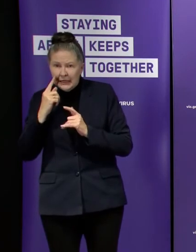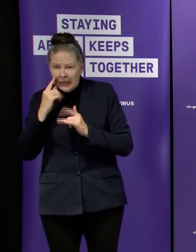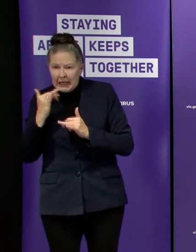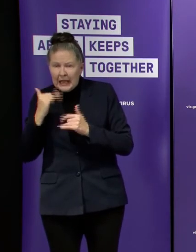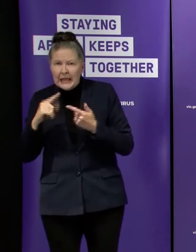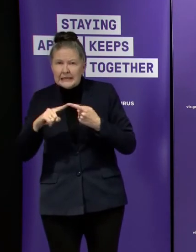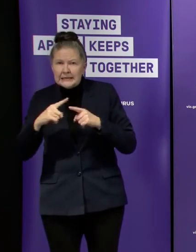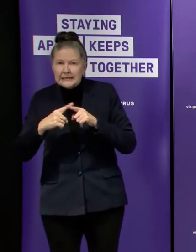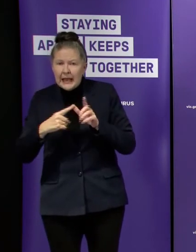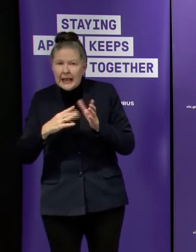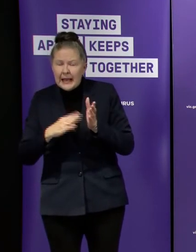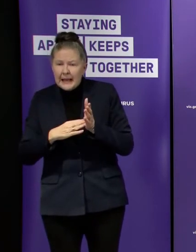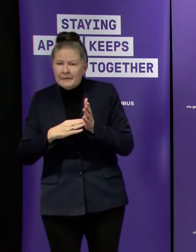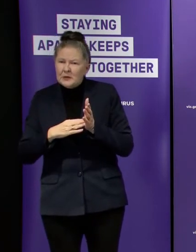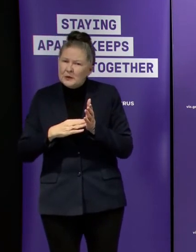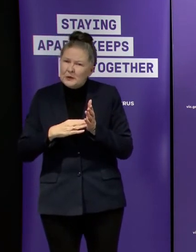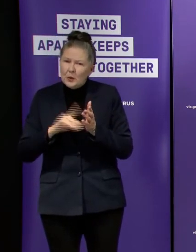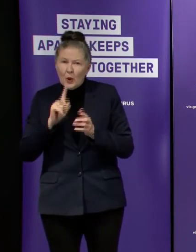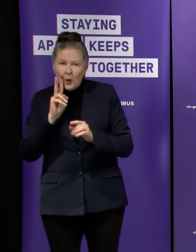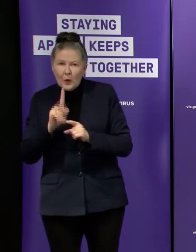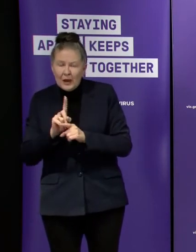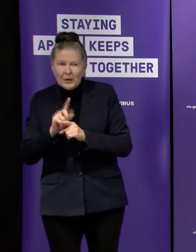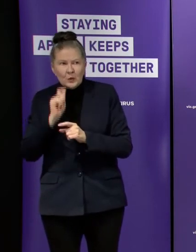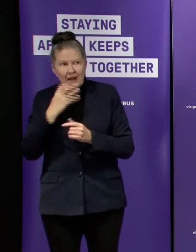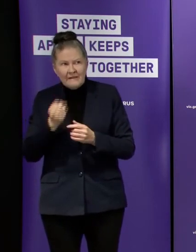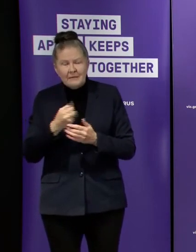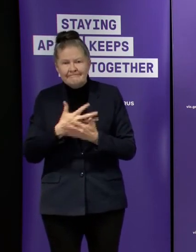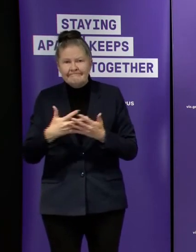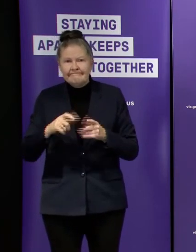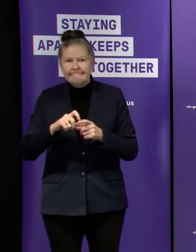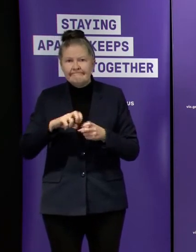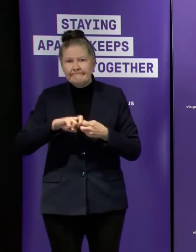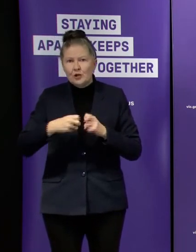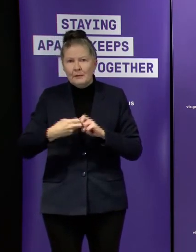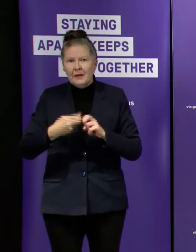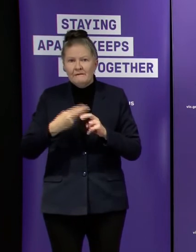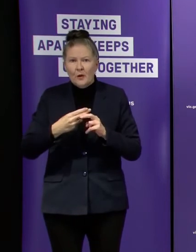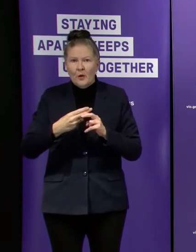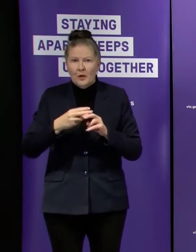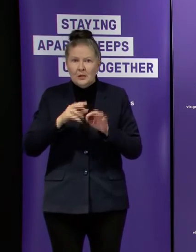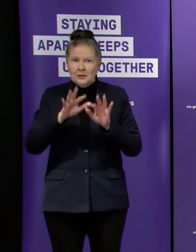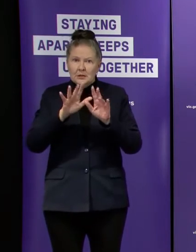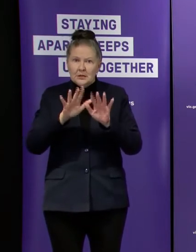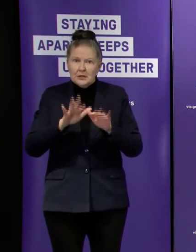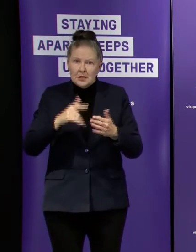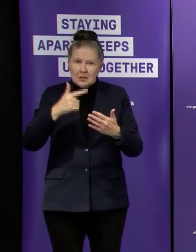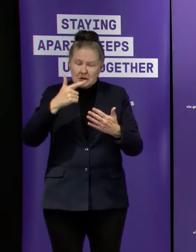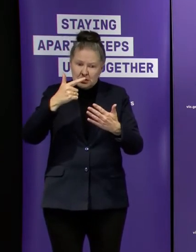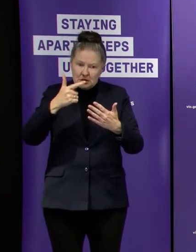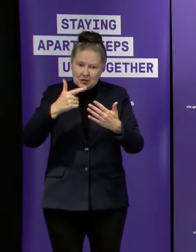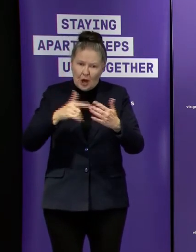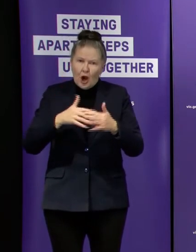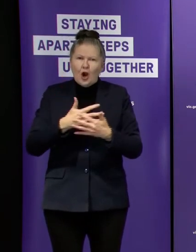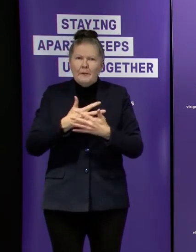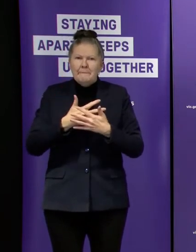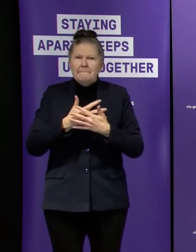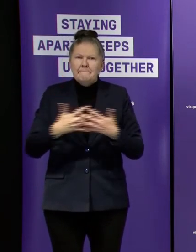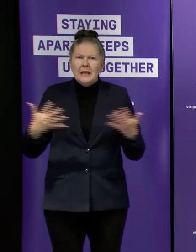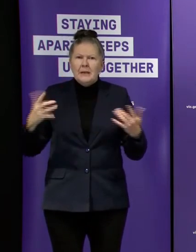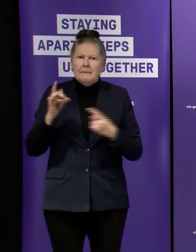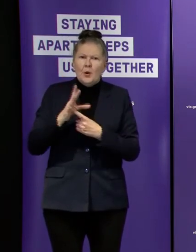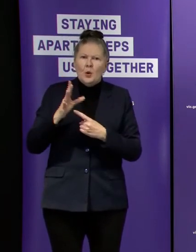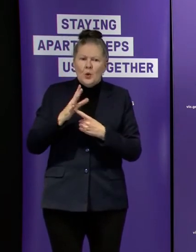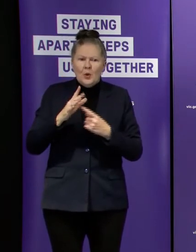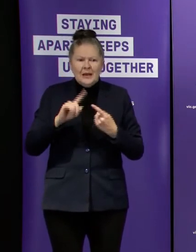challenges with online uh online exams uh you know the big long form exam that that that accounts for more than